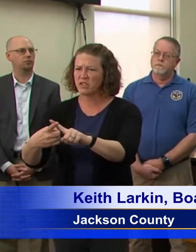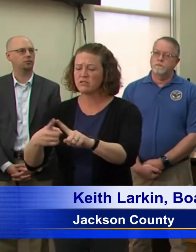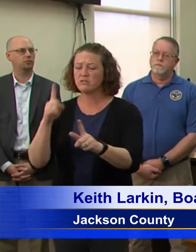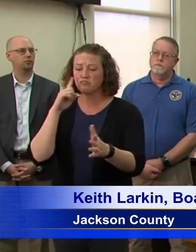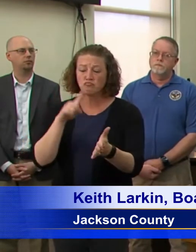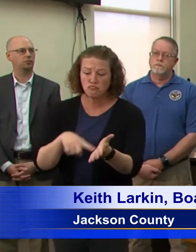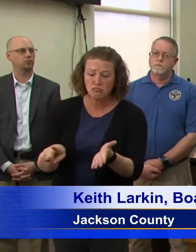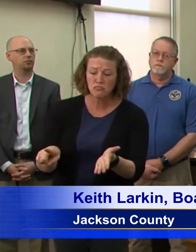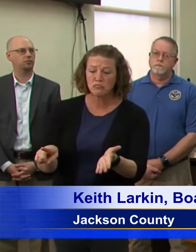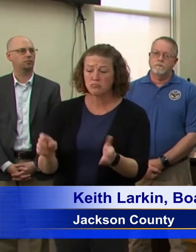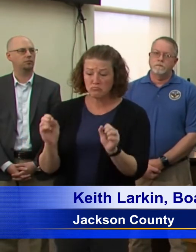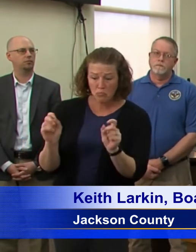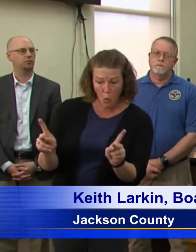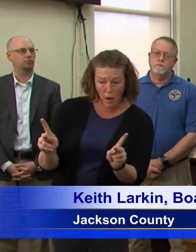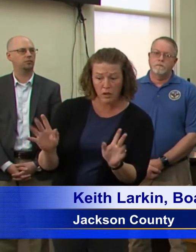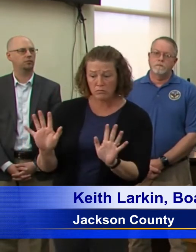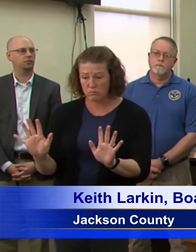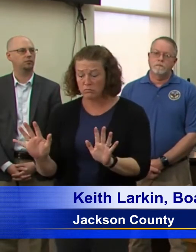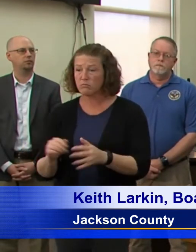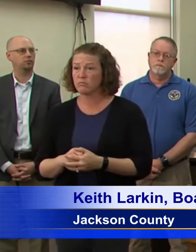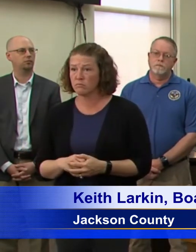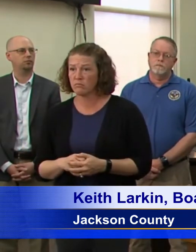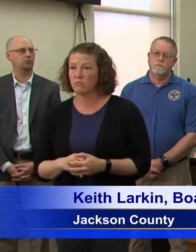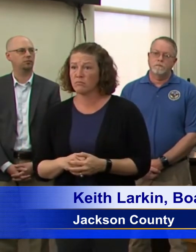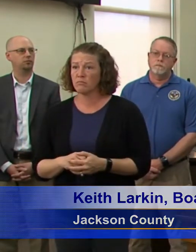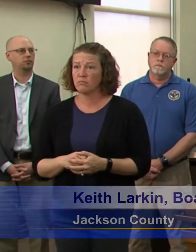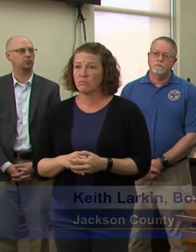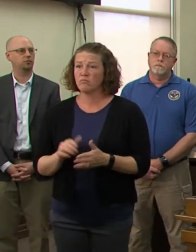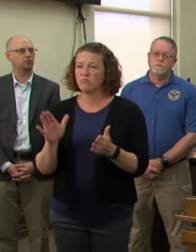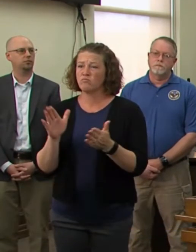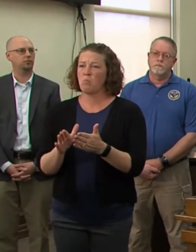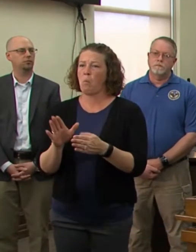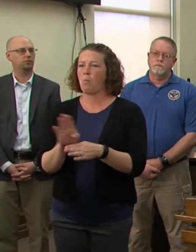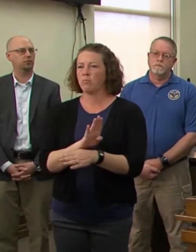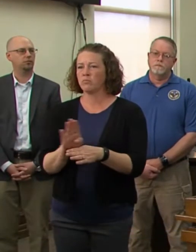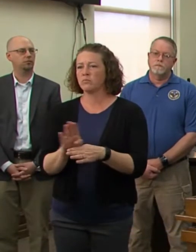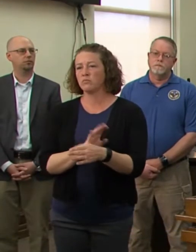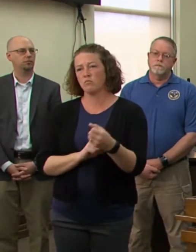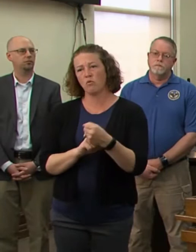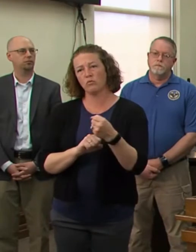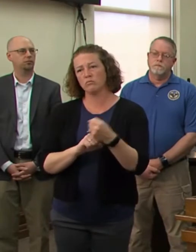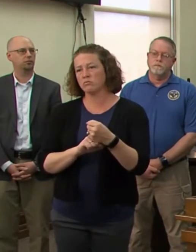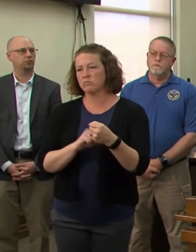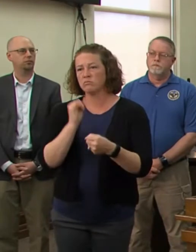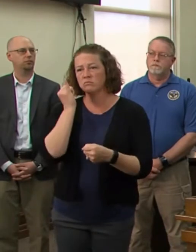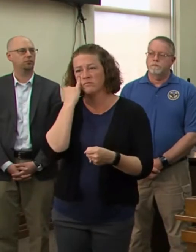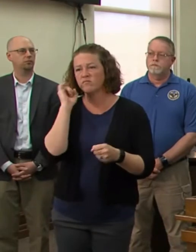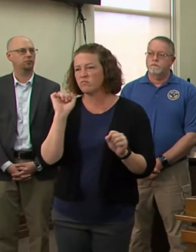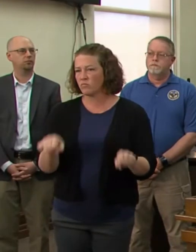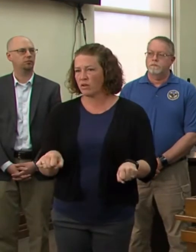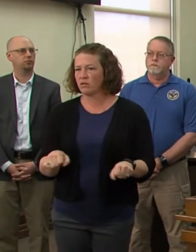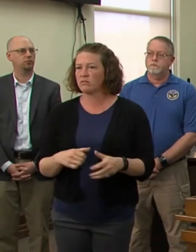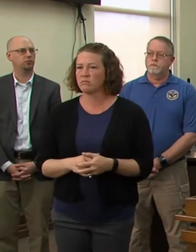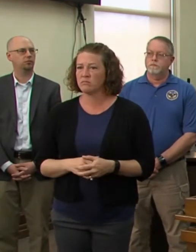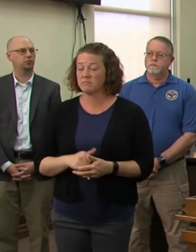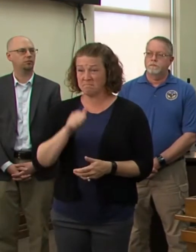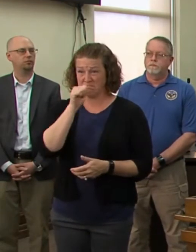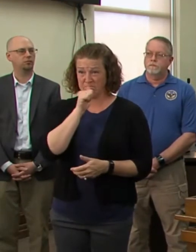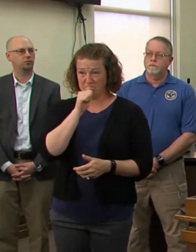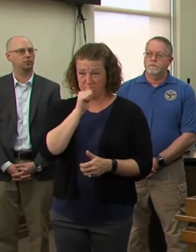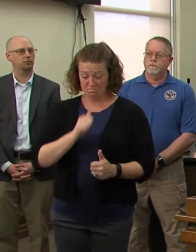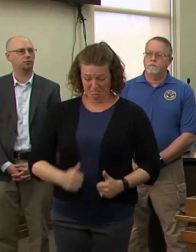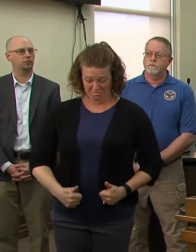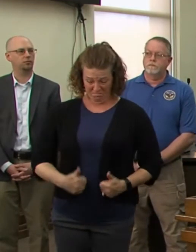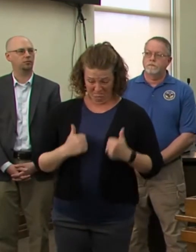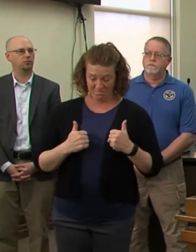taken care of. Support local businesses any way you can. We are going to get through this together. Make sure that when this